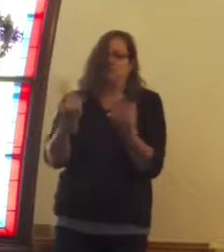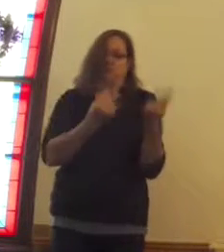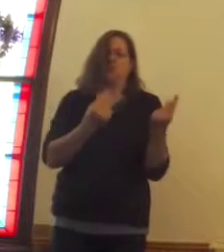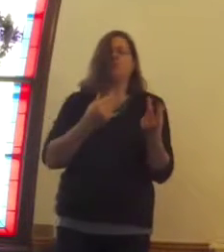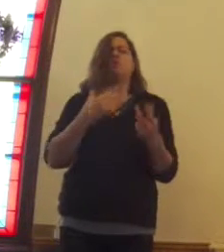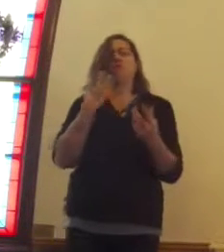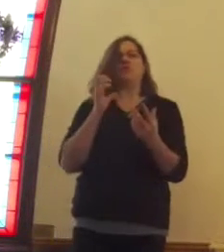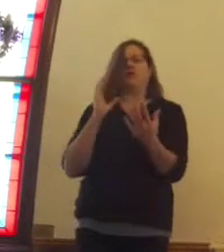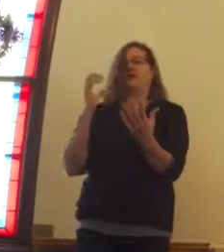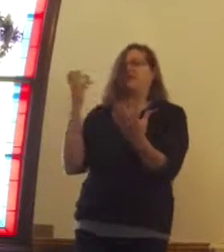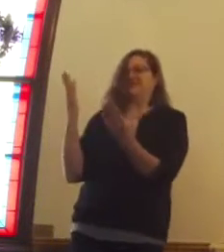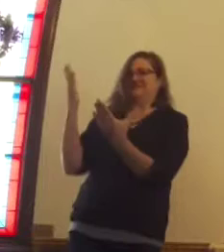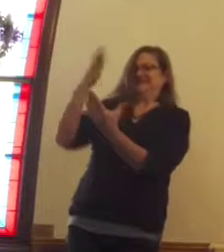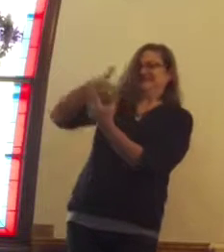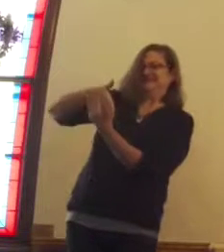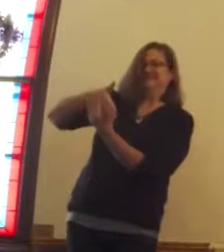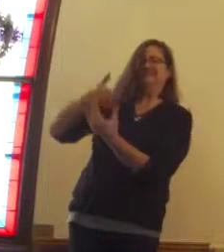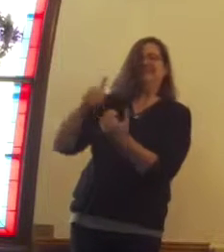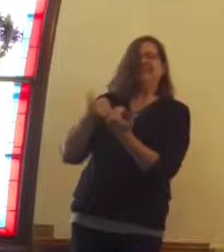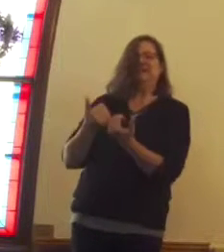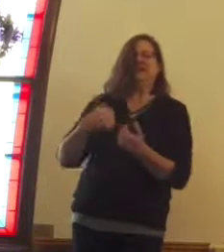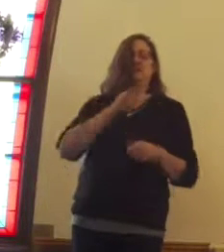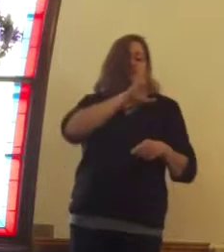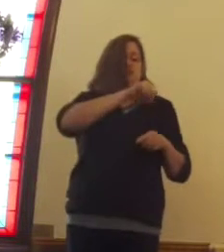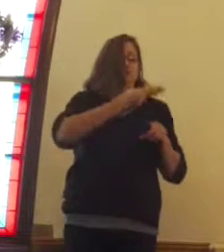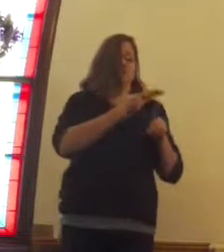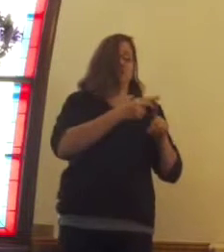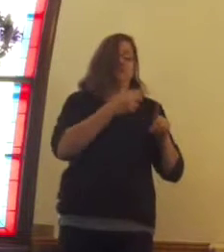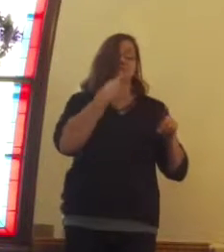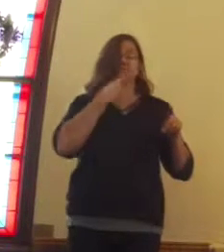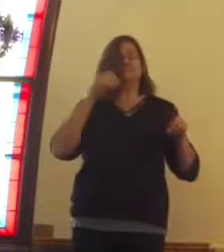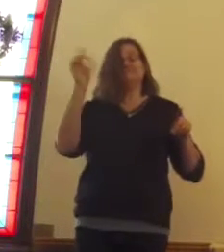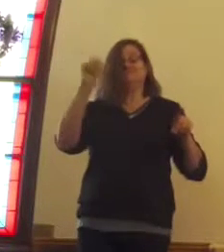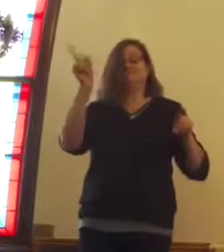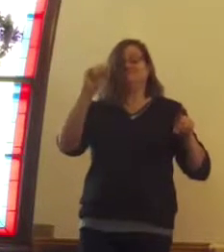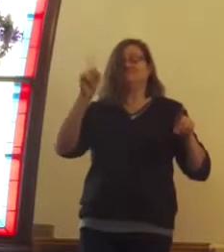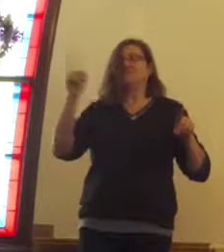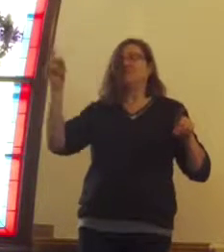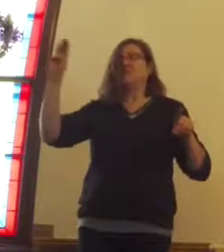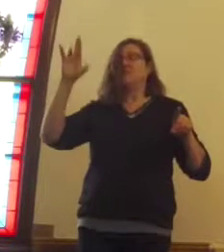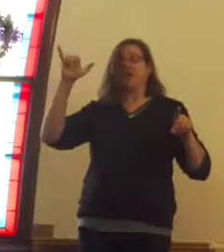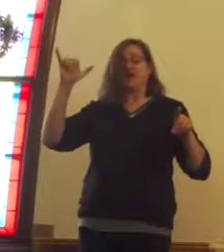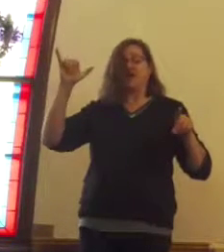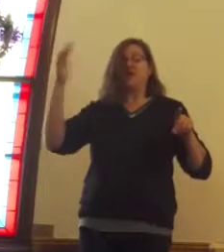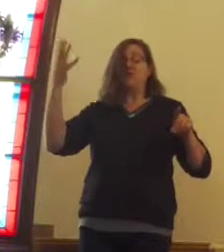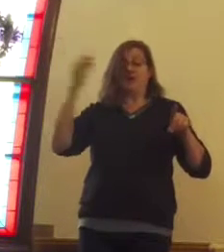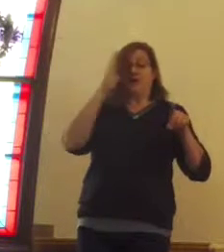steps and intervenes with Joseph sending Mary back to her family.